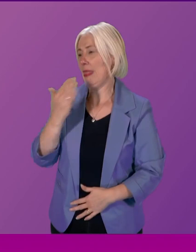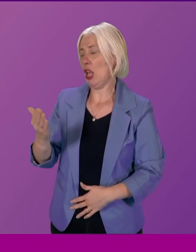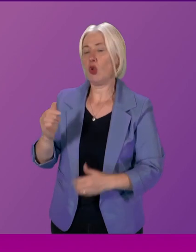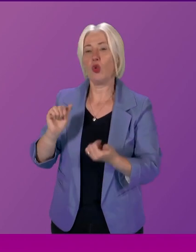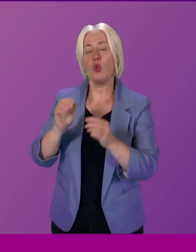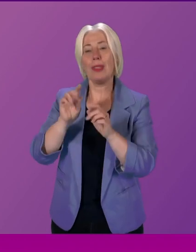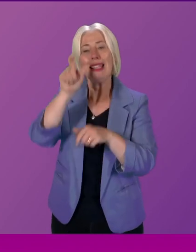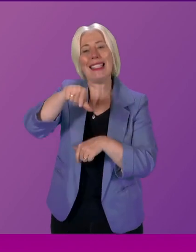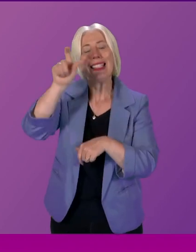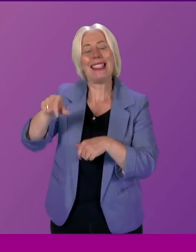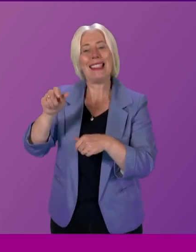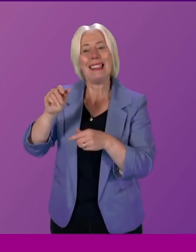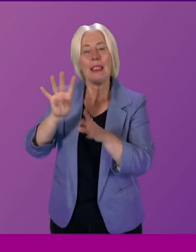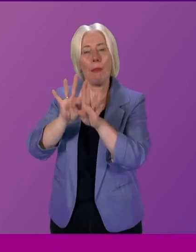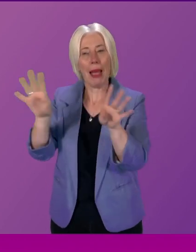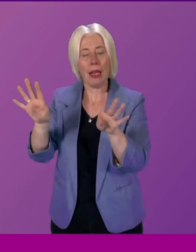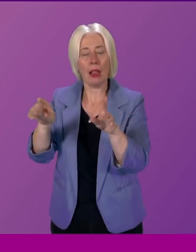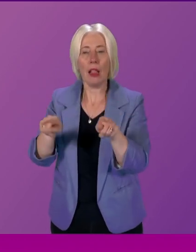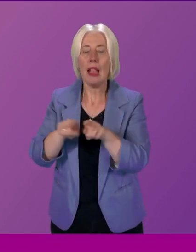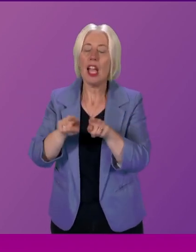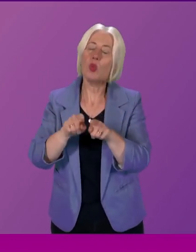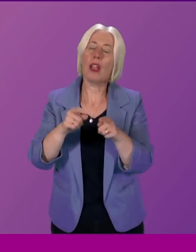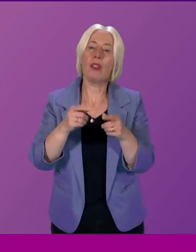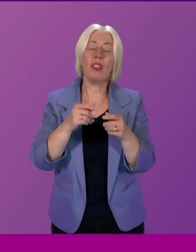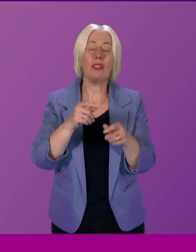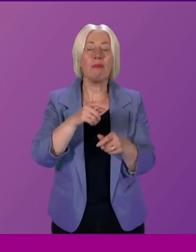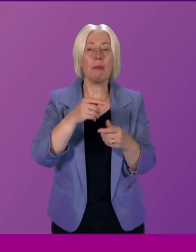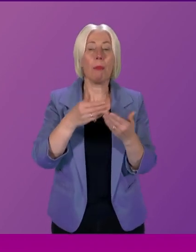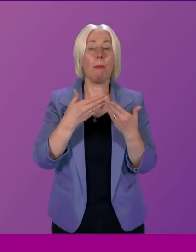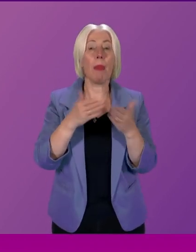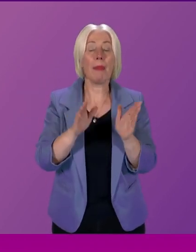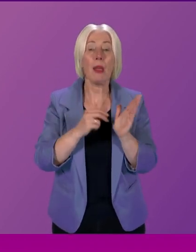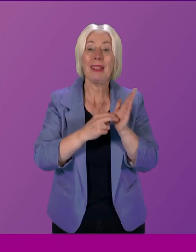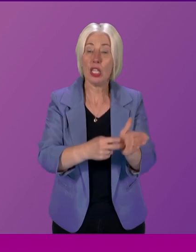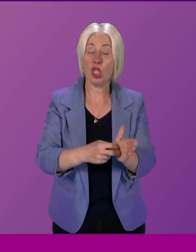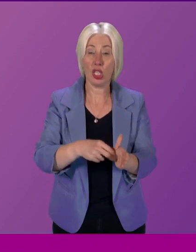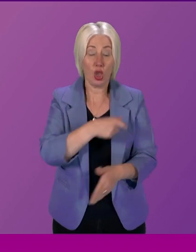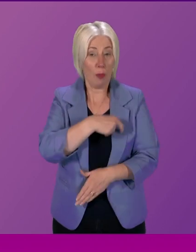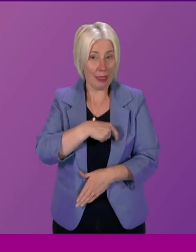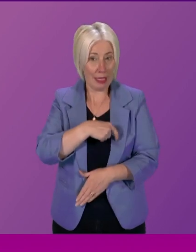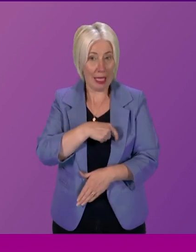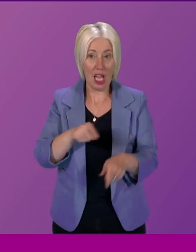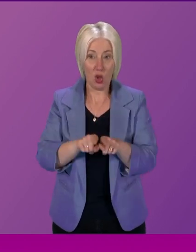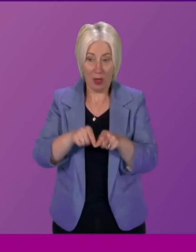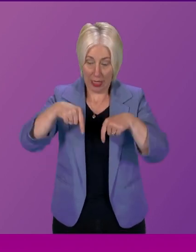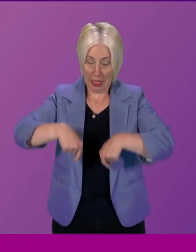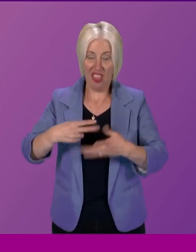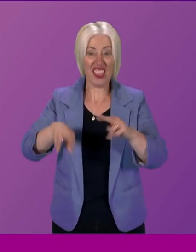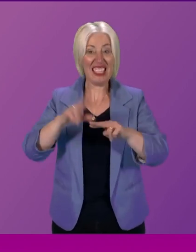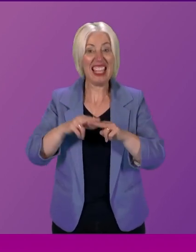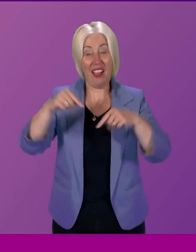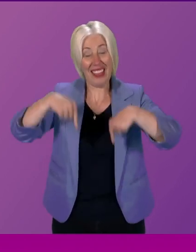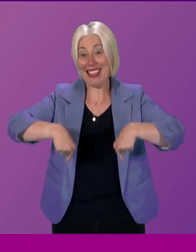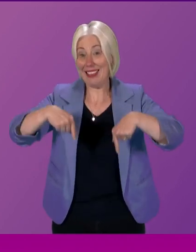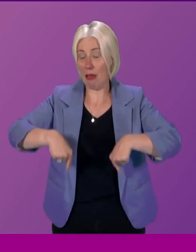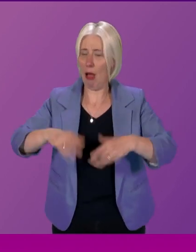the citizens participation and public petitions committee the members and the Scottish parliamentary staff who so ably supported